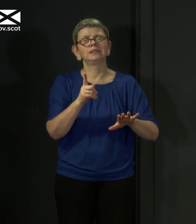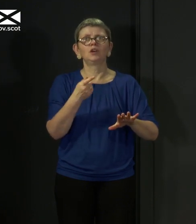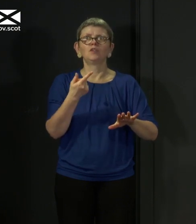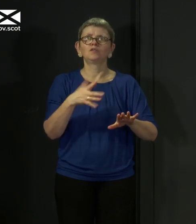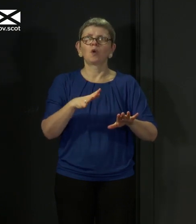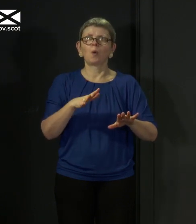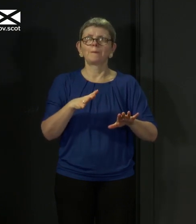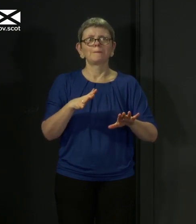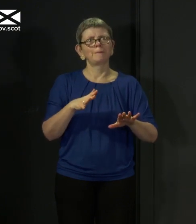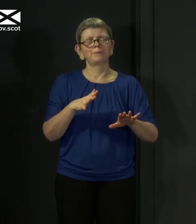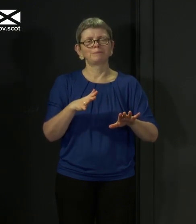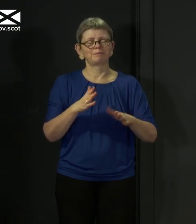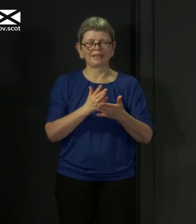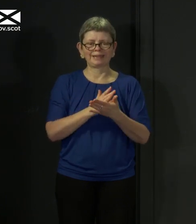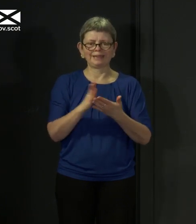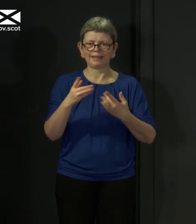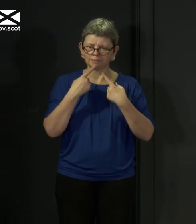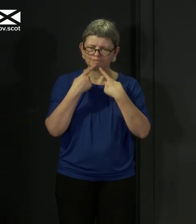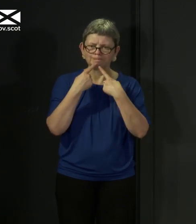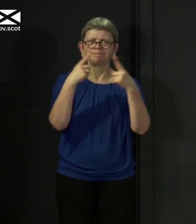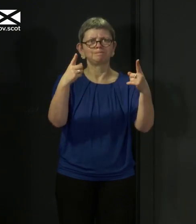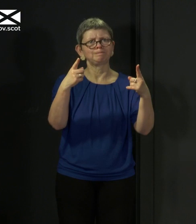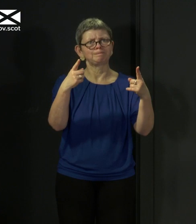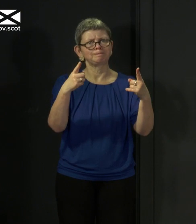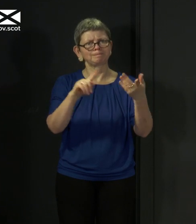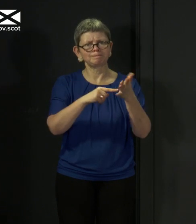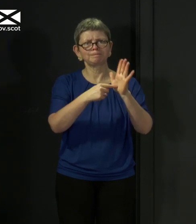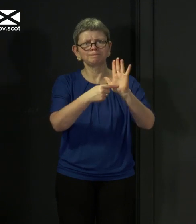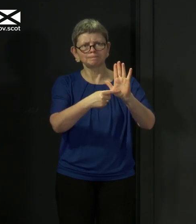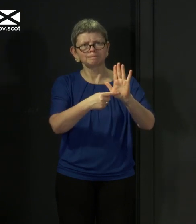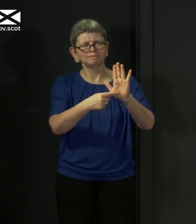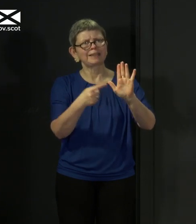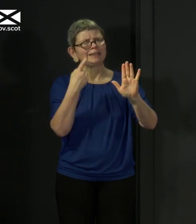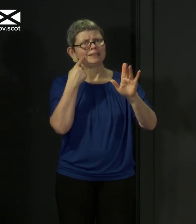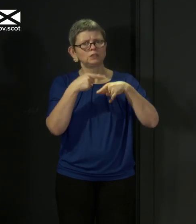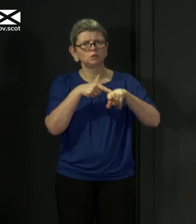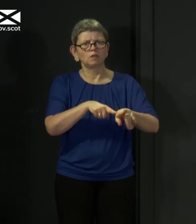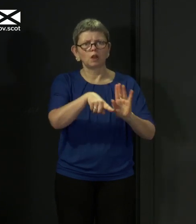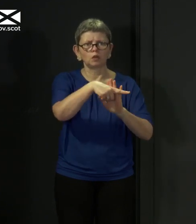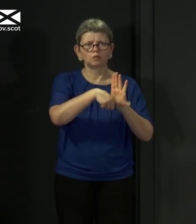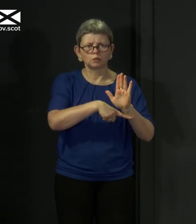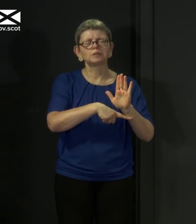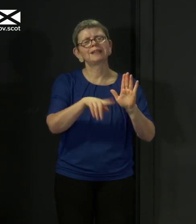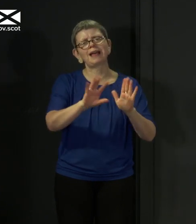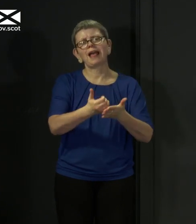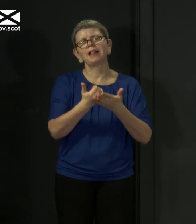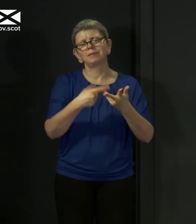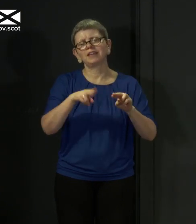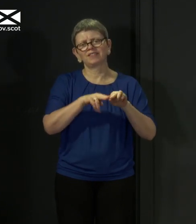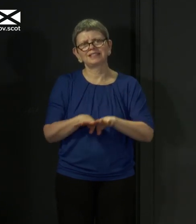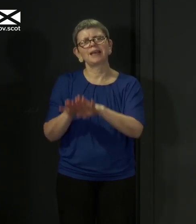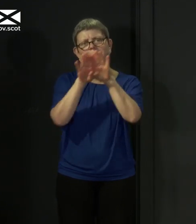of being able to be clear and easy to understand messages to people is we have as much consistency as possible. And I think people can understand